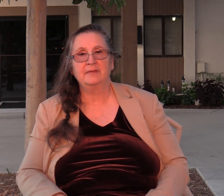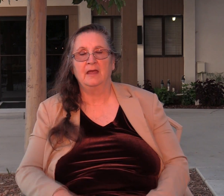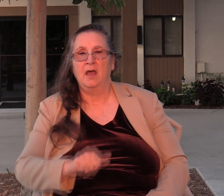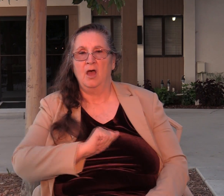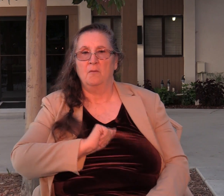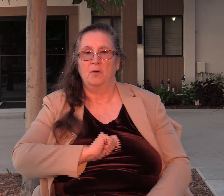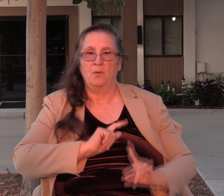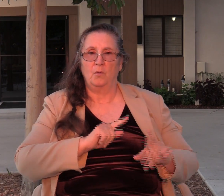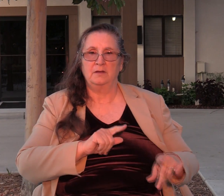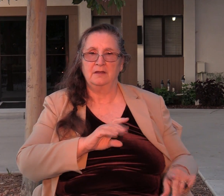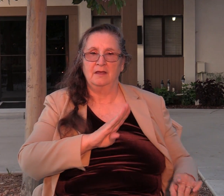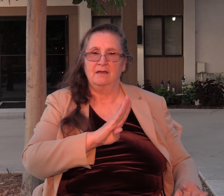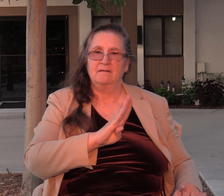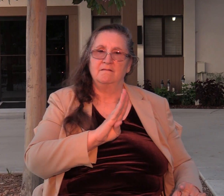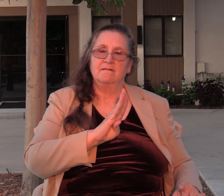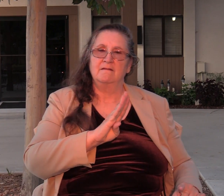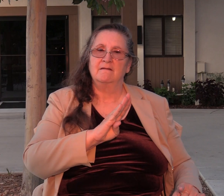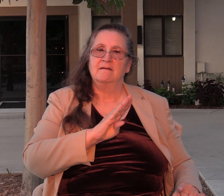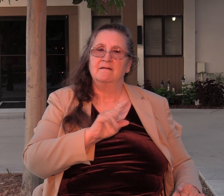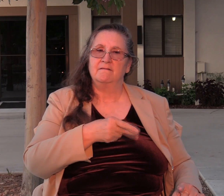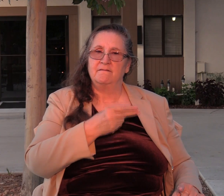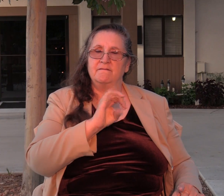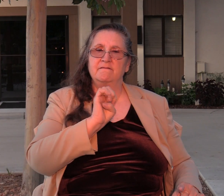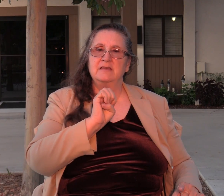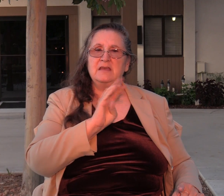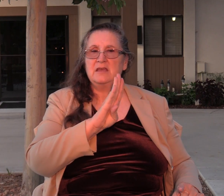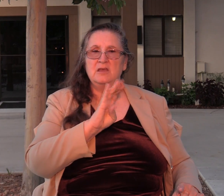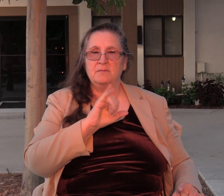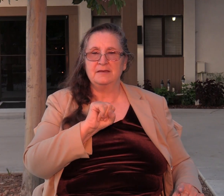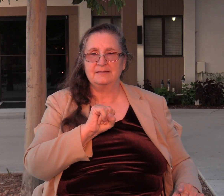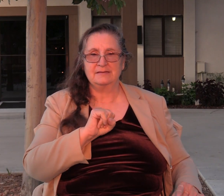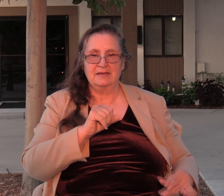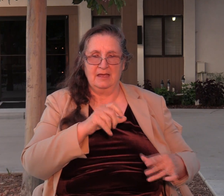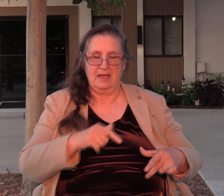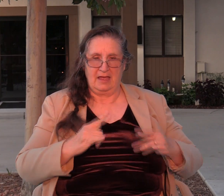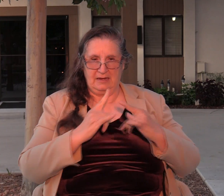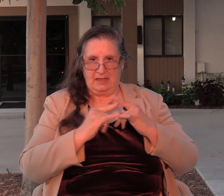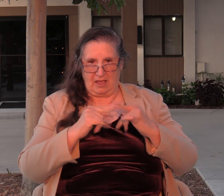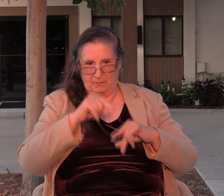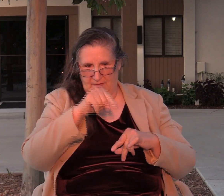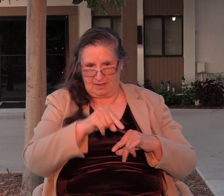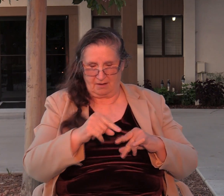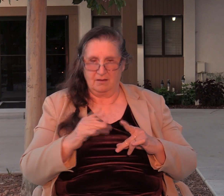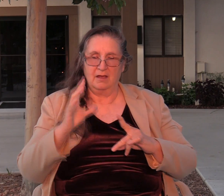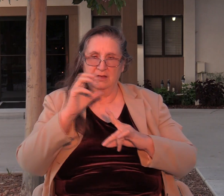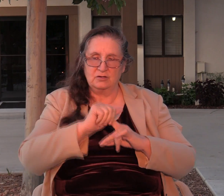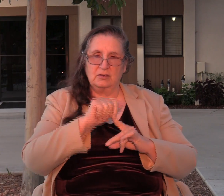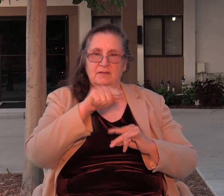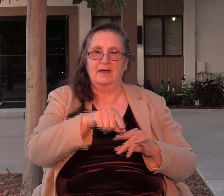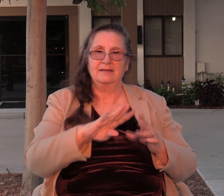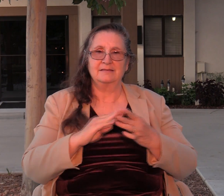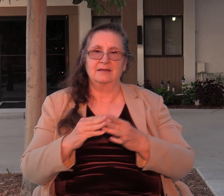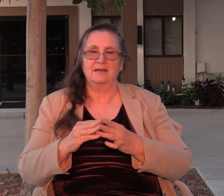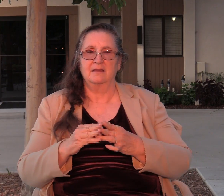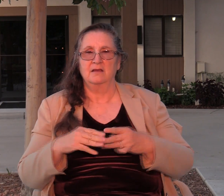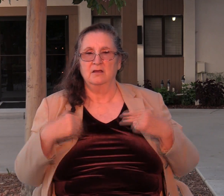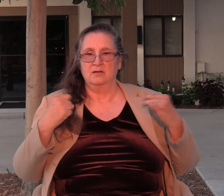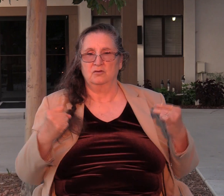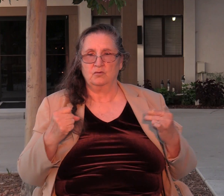Thebes and he camped against Thebes and took it. But there was a strong tower in the